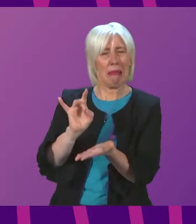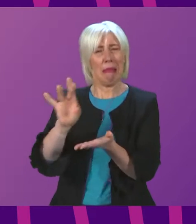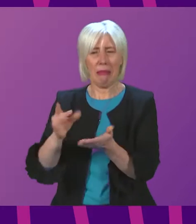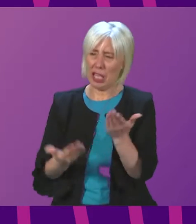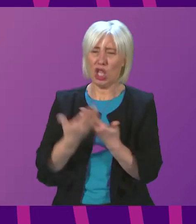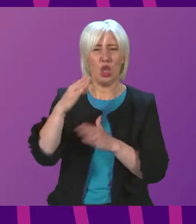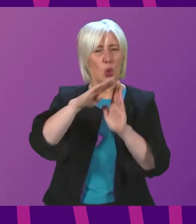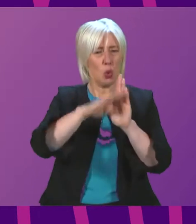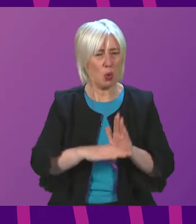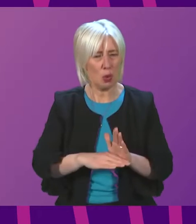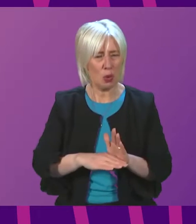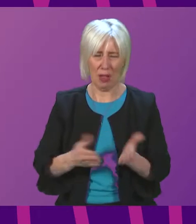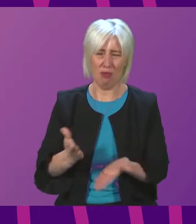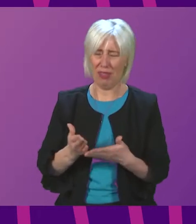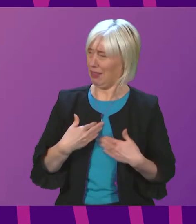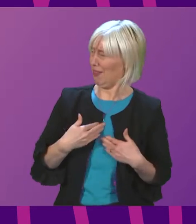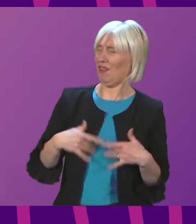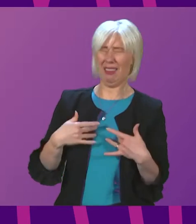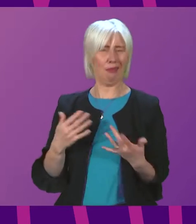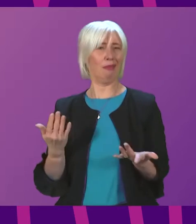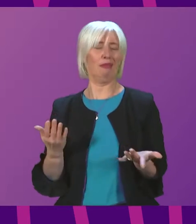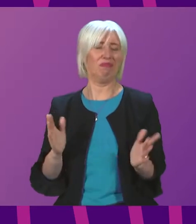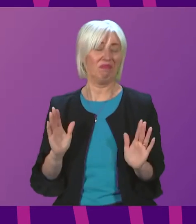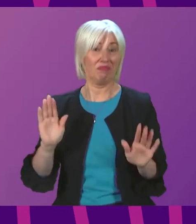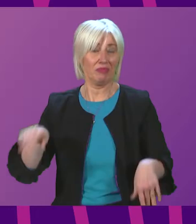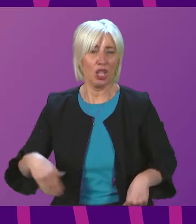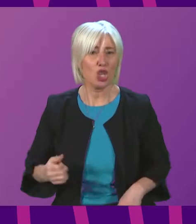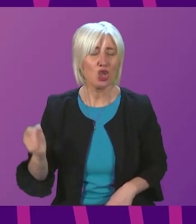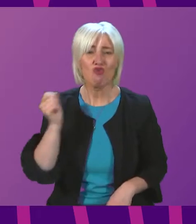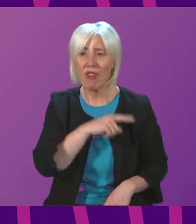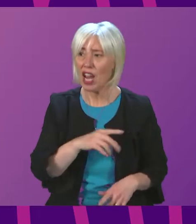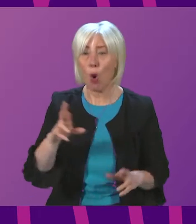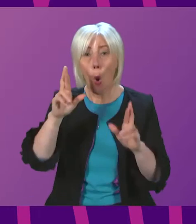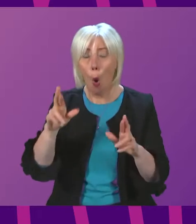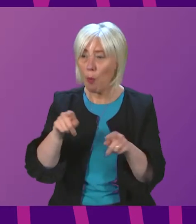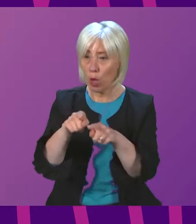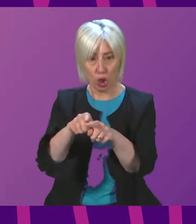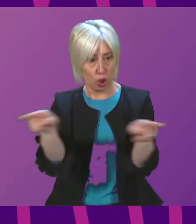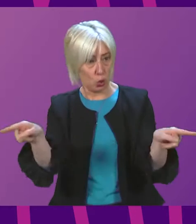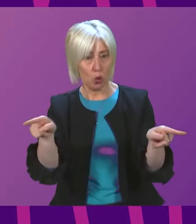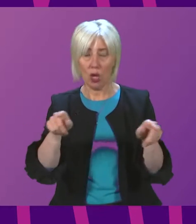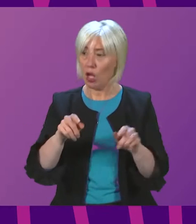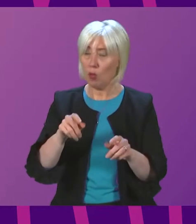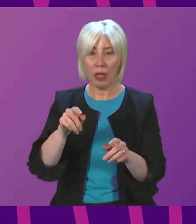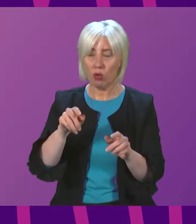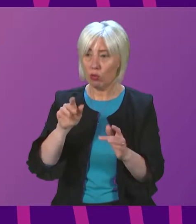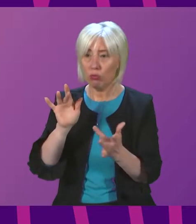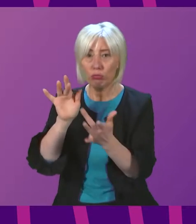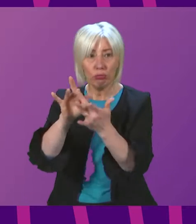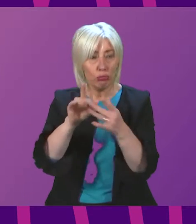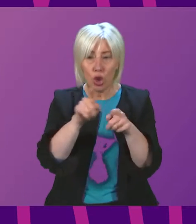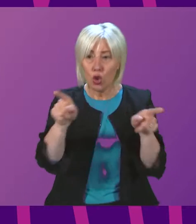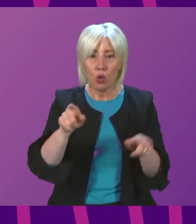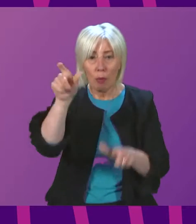brought in. I find that extraordinary. And I would hope that in your communication with constituents, your